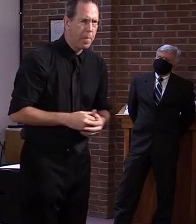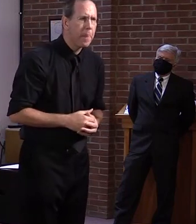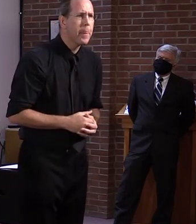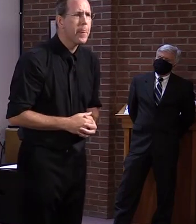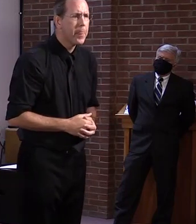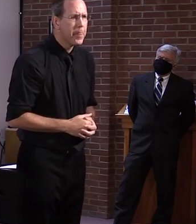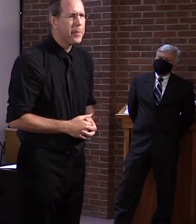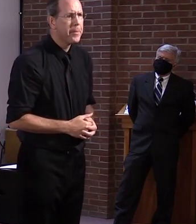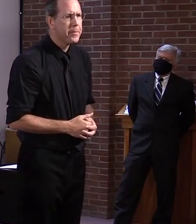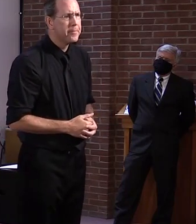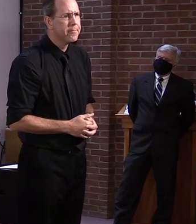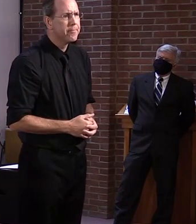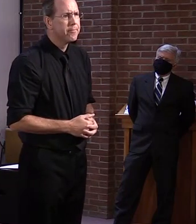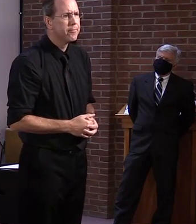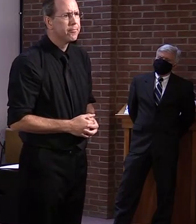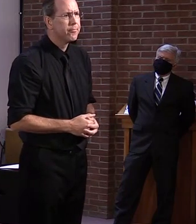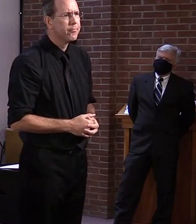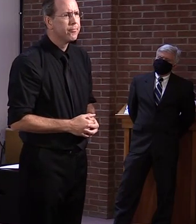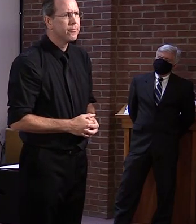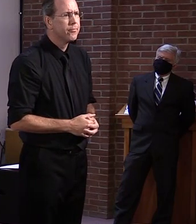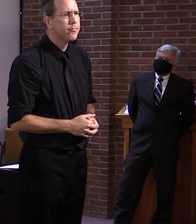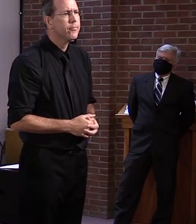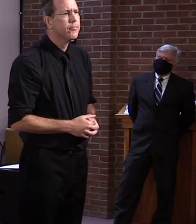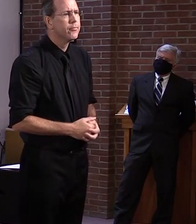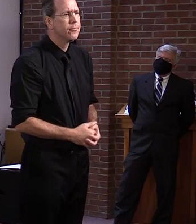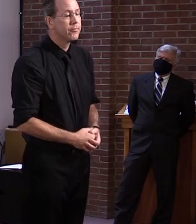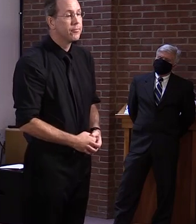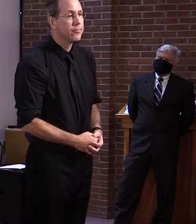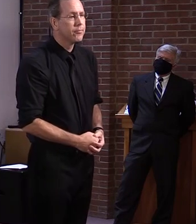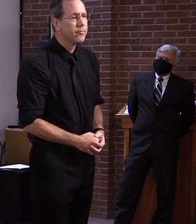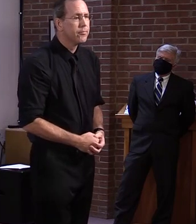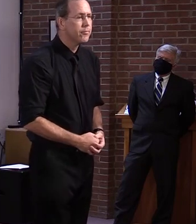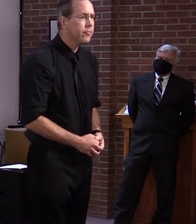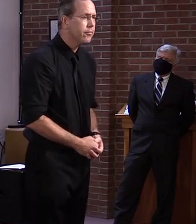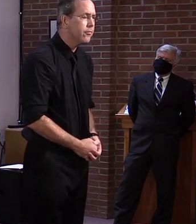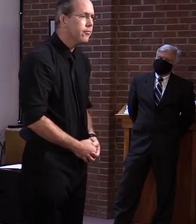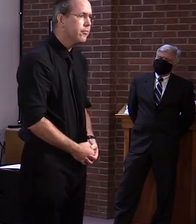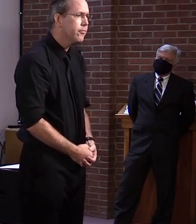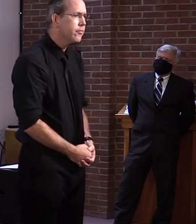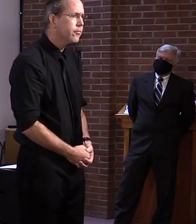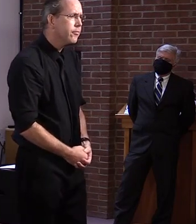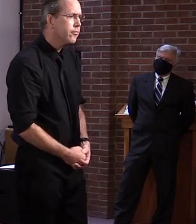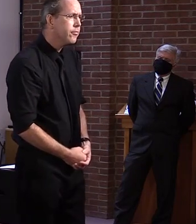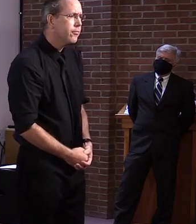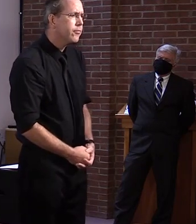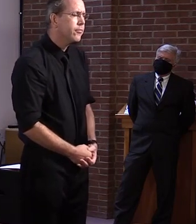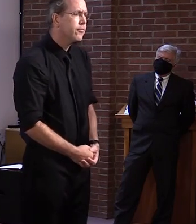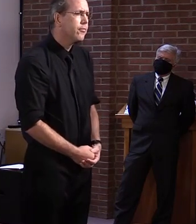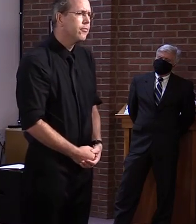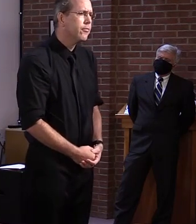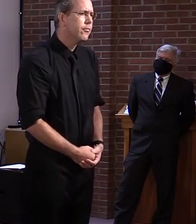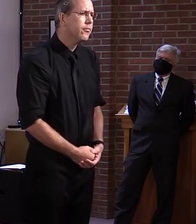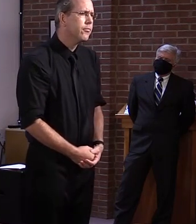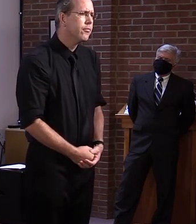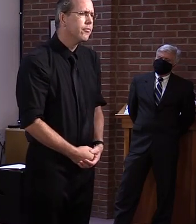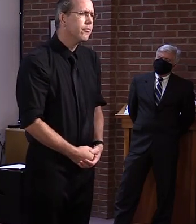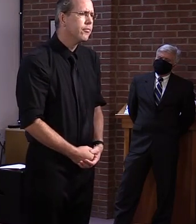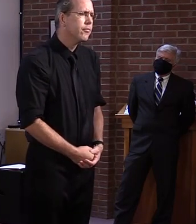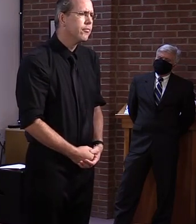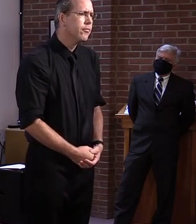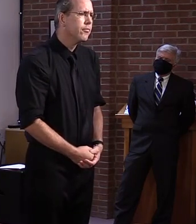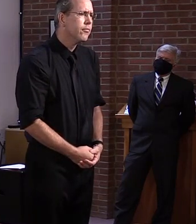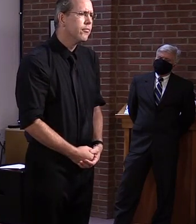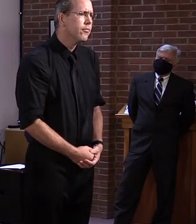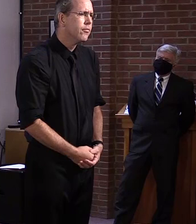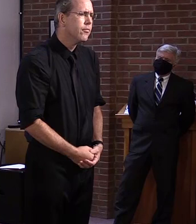districts. Um, as you pointed out with, uh, Rutland City, um, there are a lot of schools that are adopting plans that call for parents